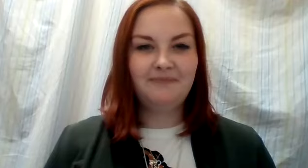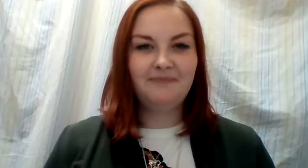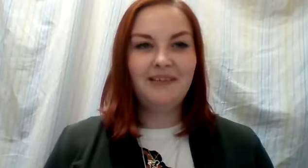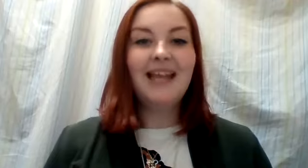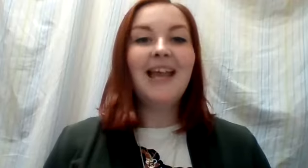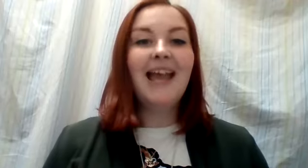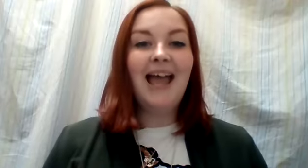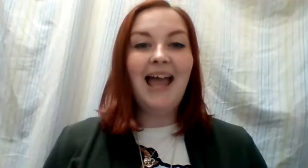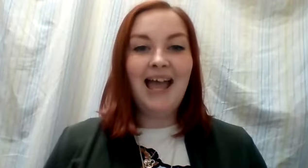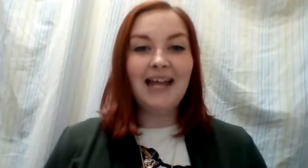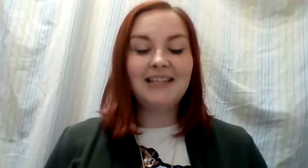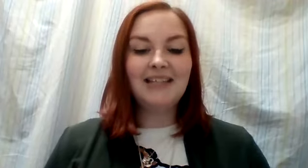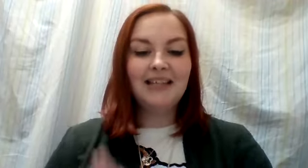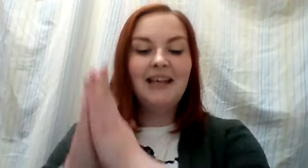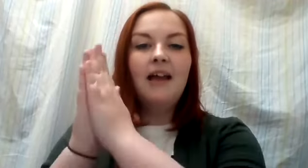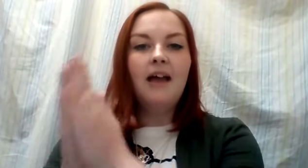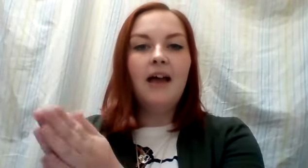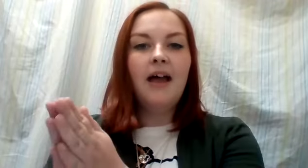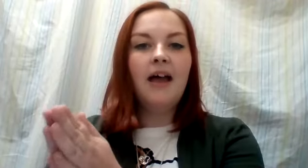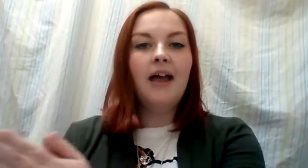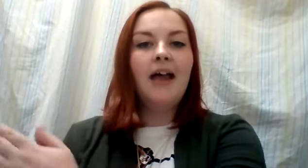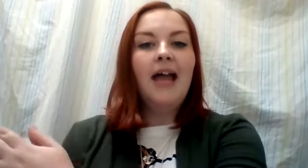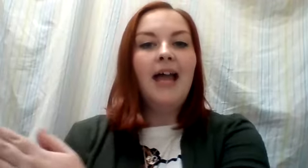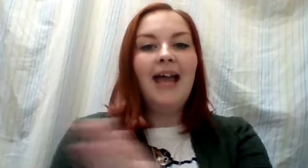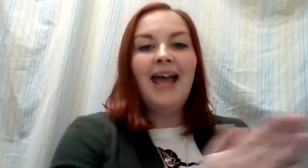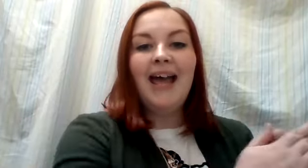Hat, h, hat.